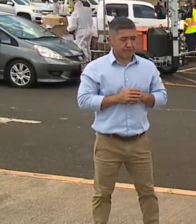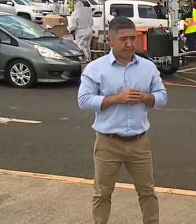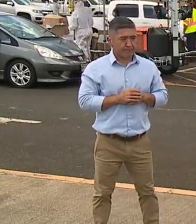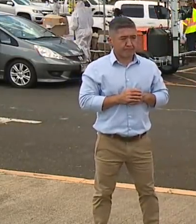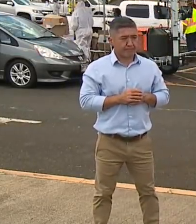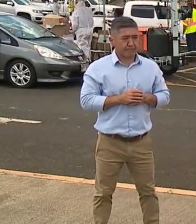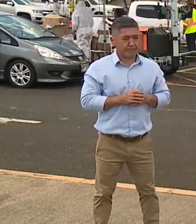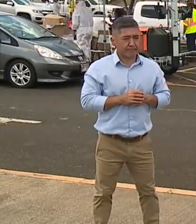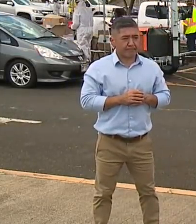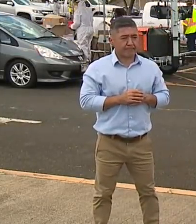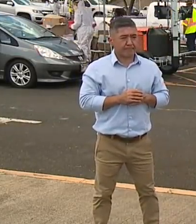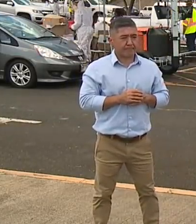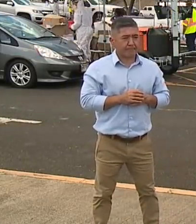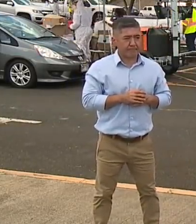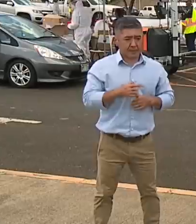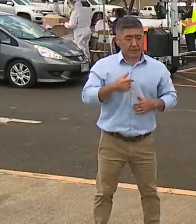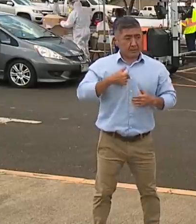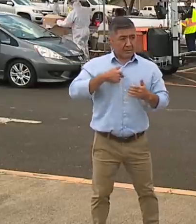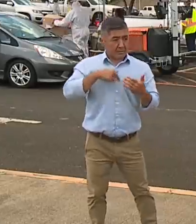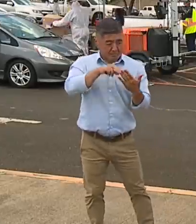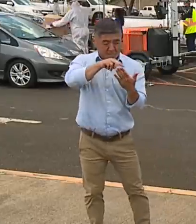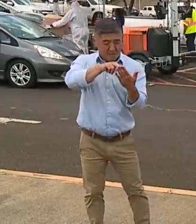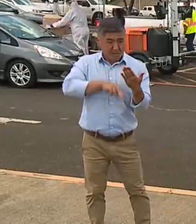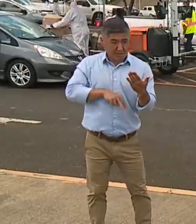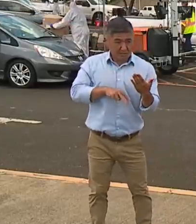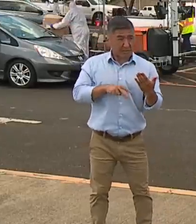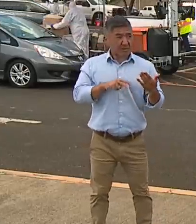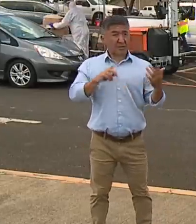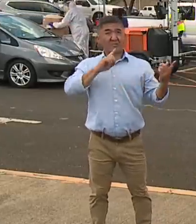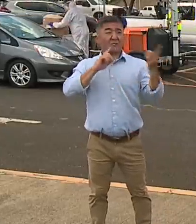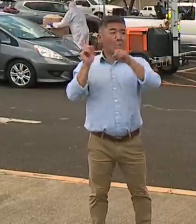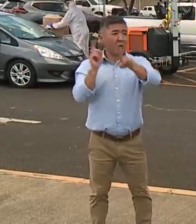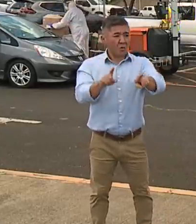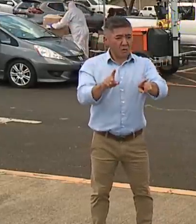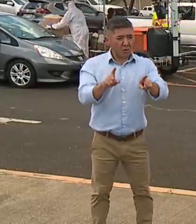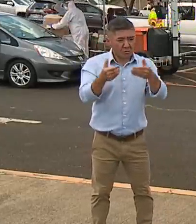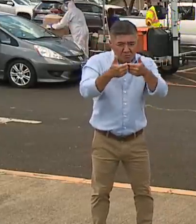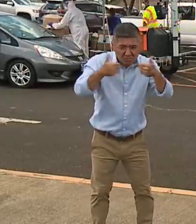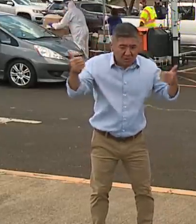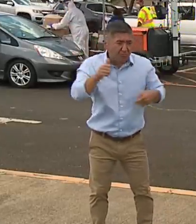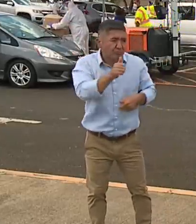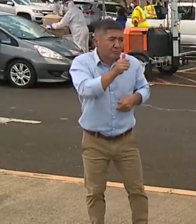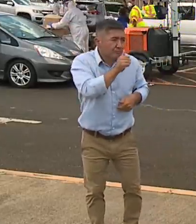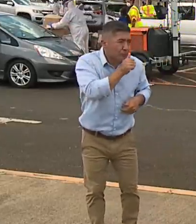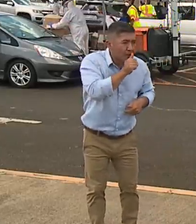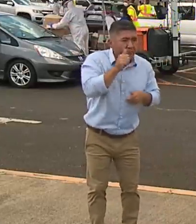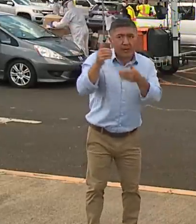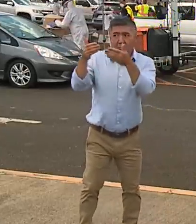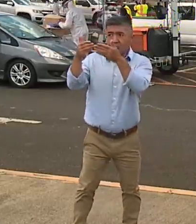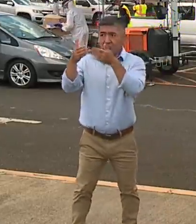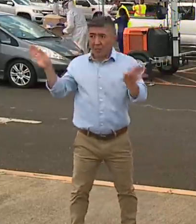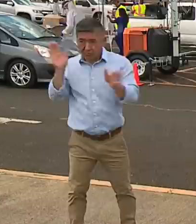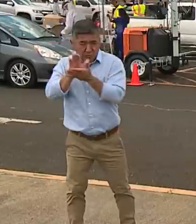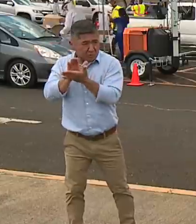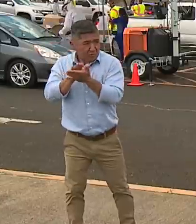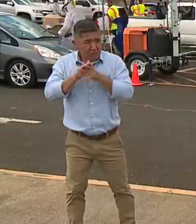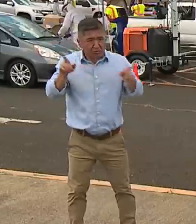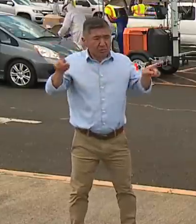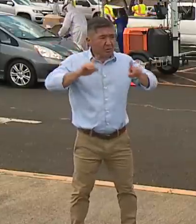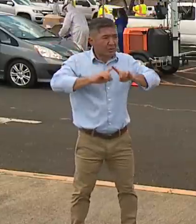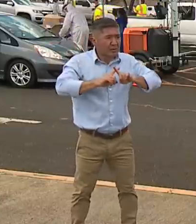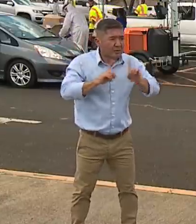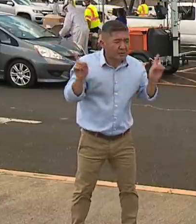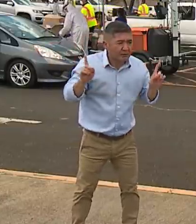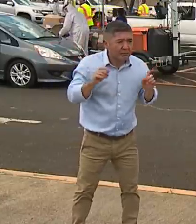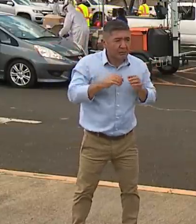You know, my read of the order is I think there is a distinction between the public and private schools. And in fact, it was a